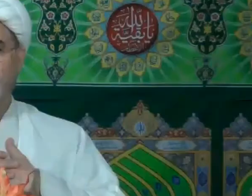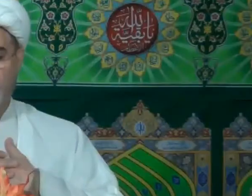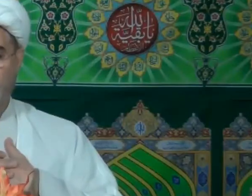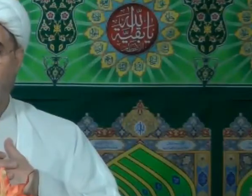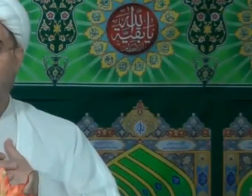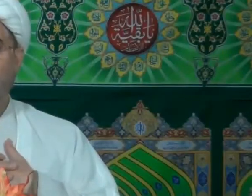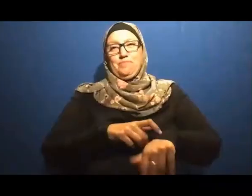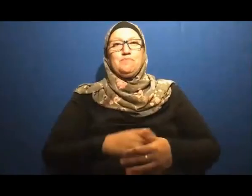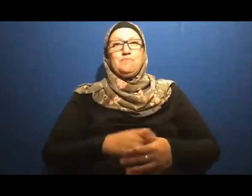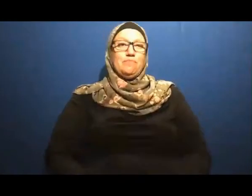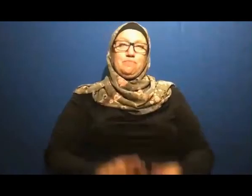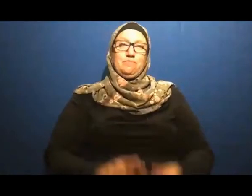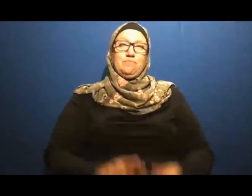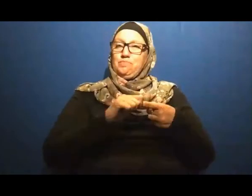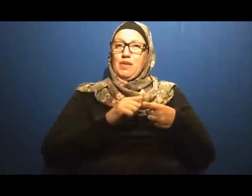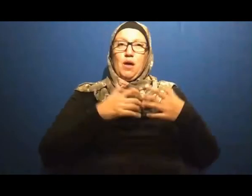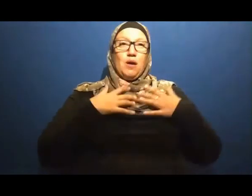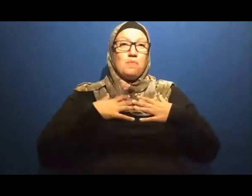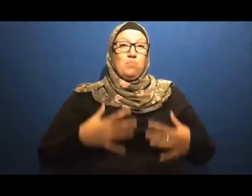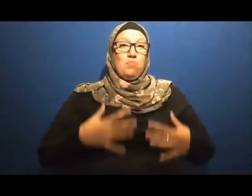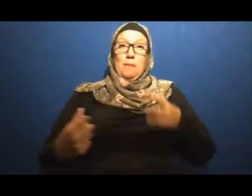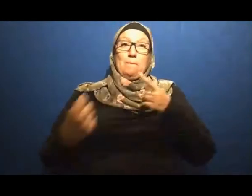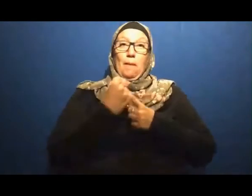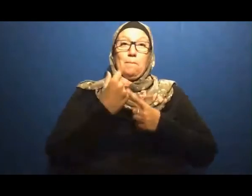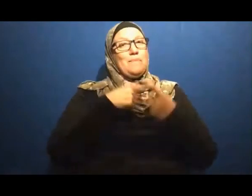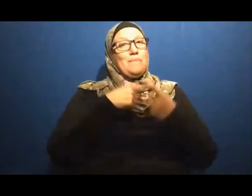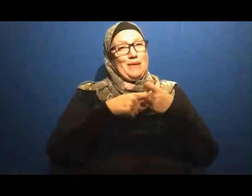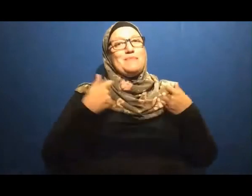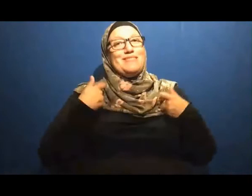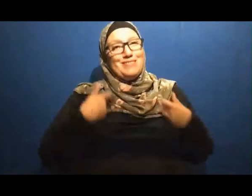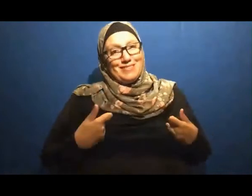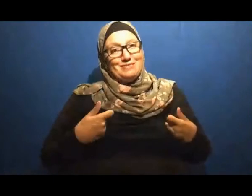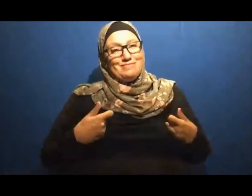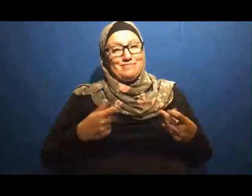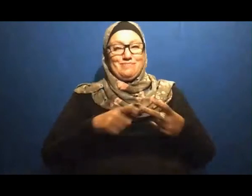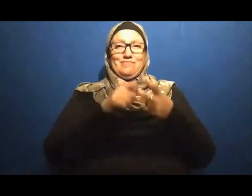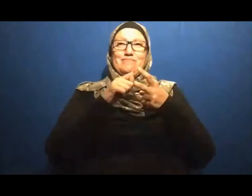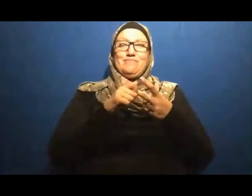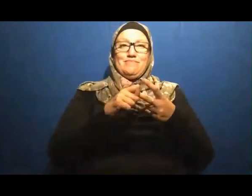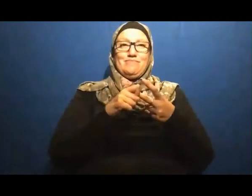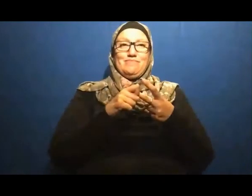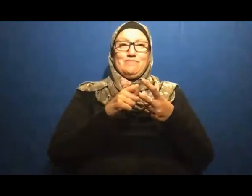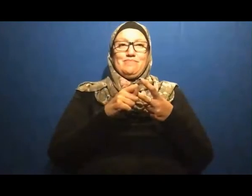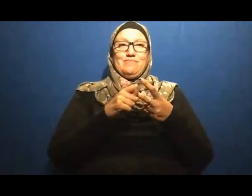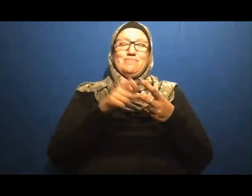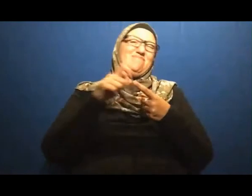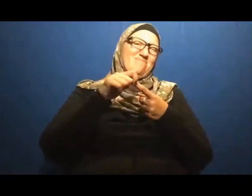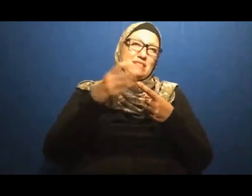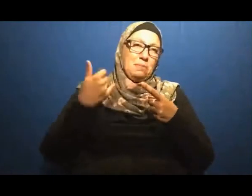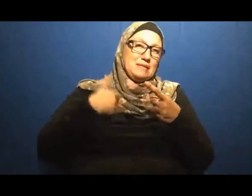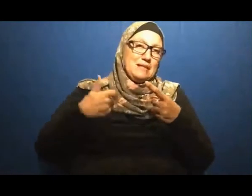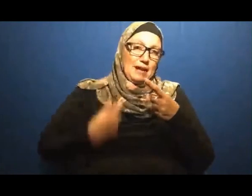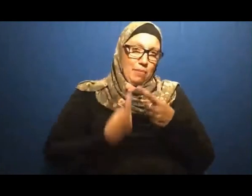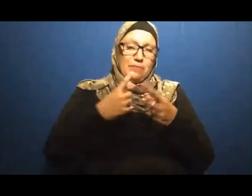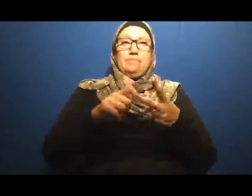Therefore We fall sick For example And some physical Disorders And at the